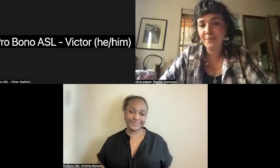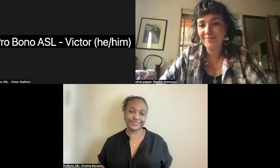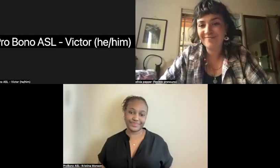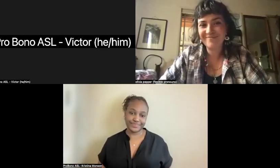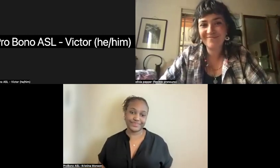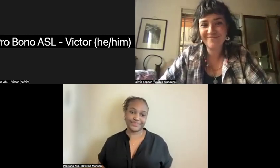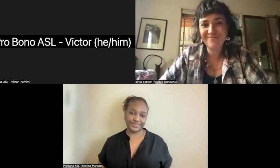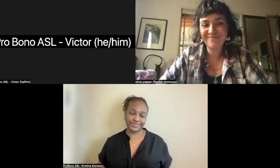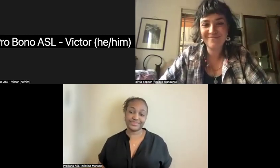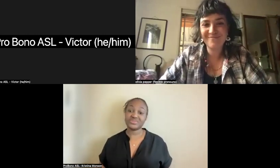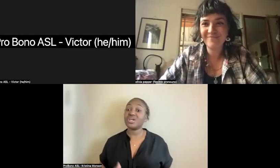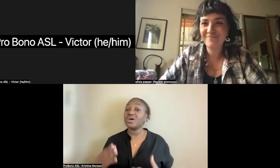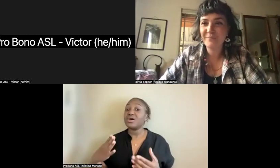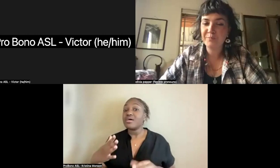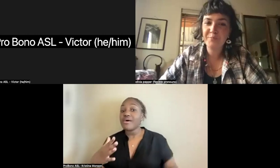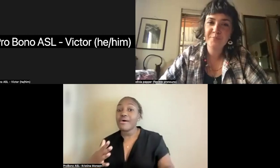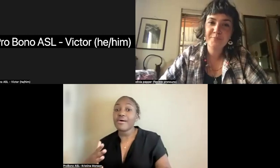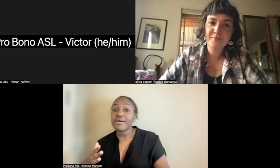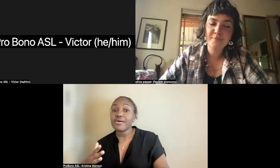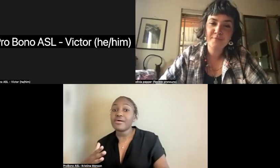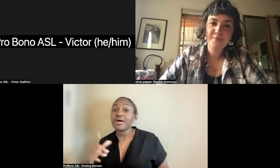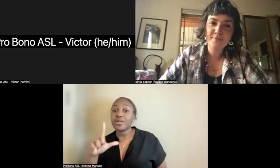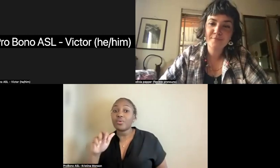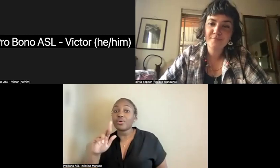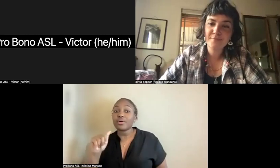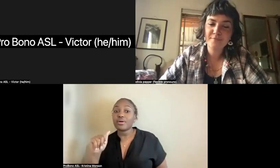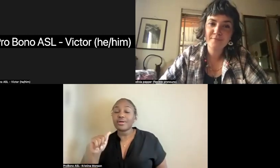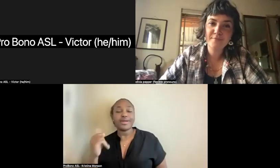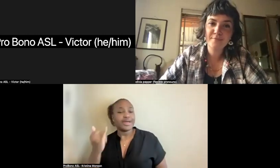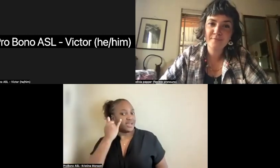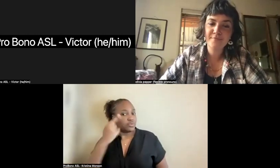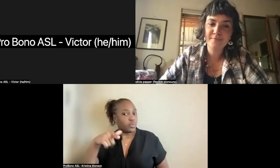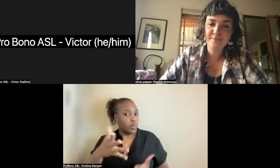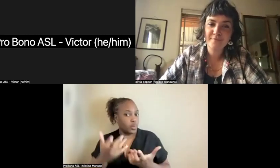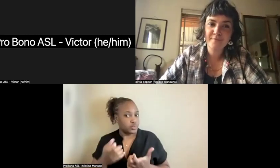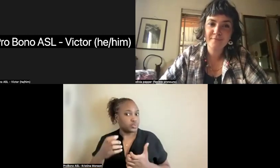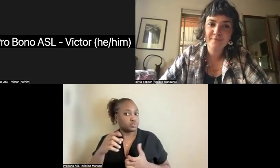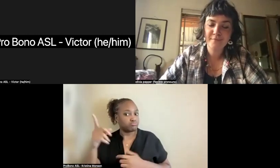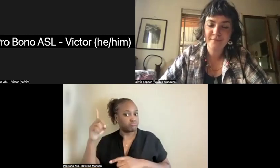If anyone else wants to put questions in the chat, you are absolutely welcome.